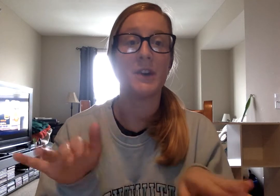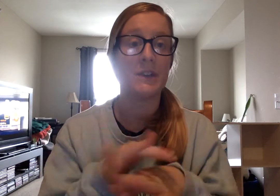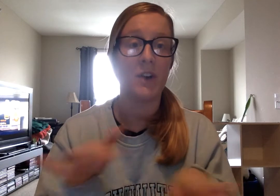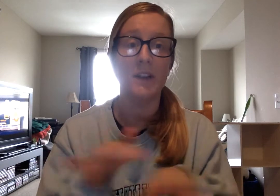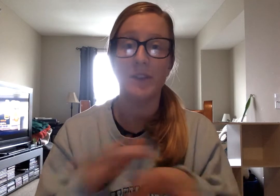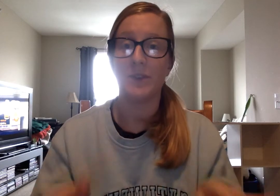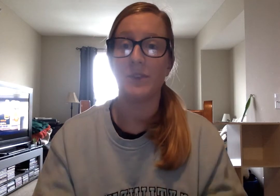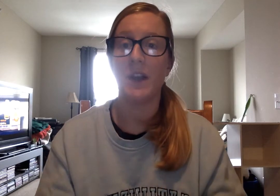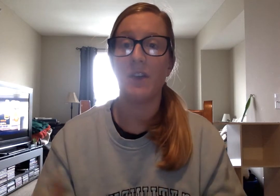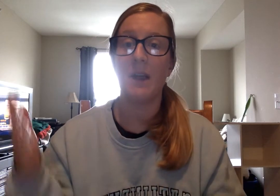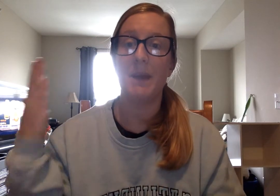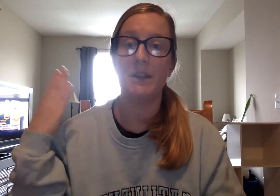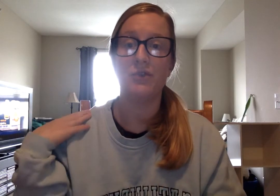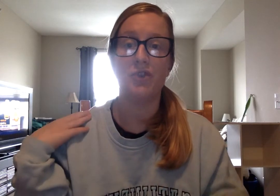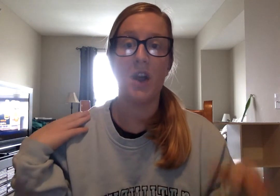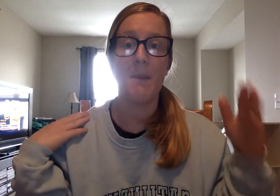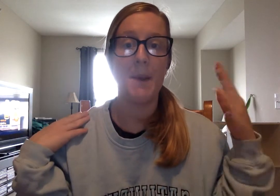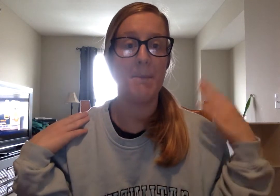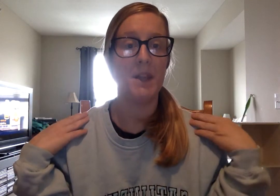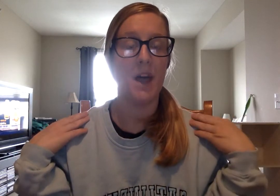Crisscross, those do not rhyme. And drum, plum.